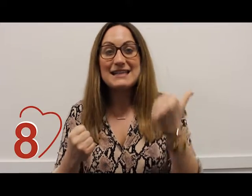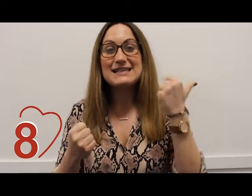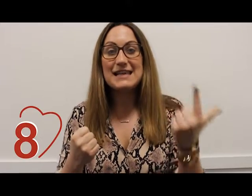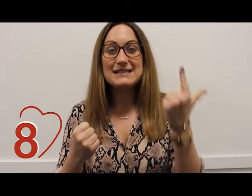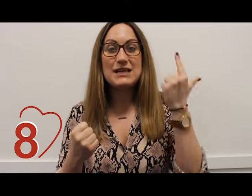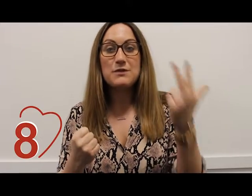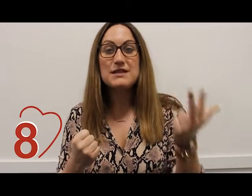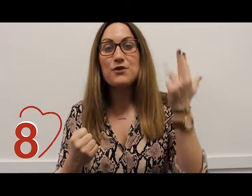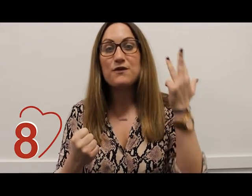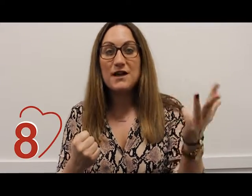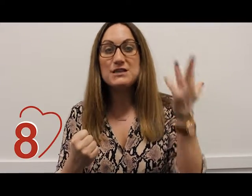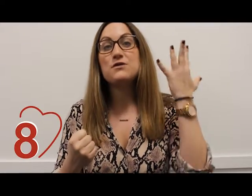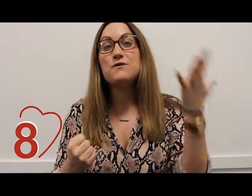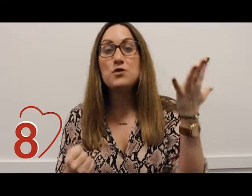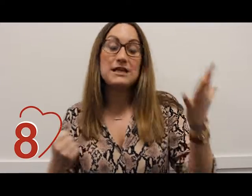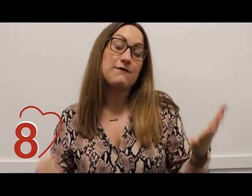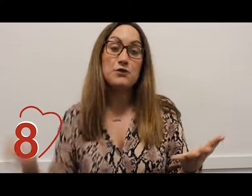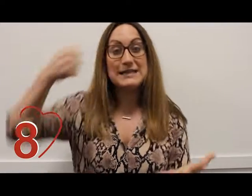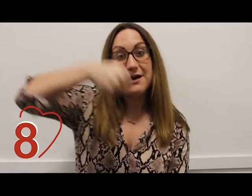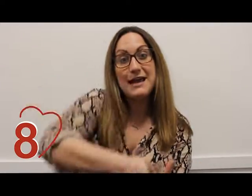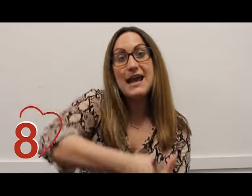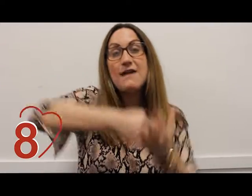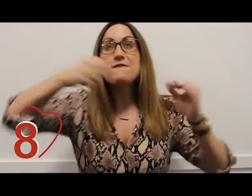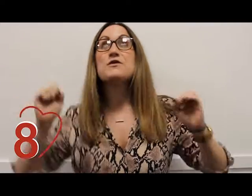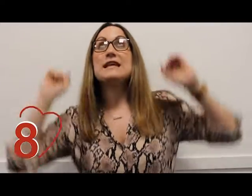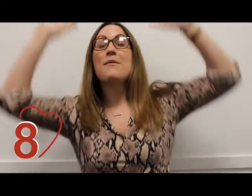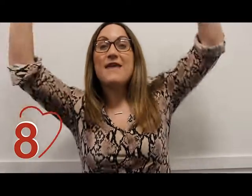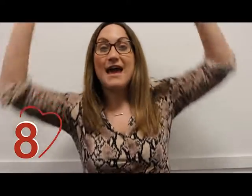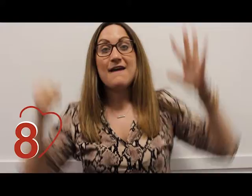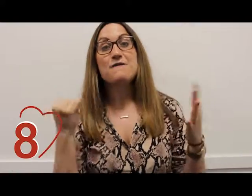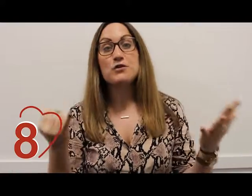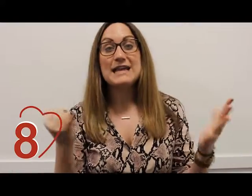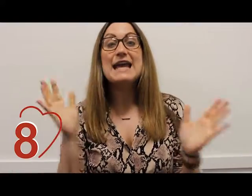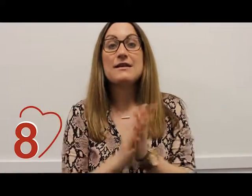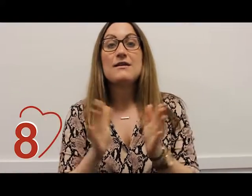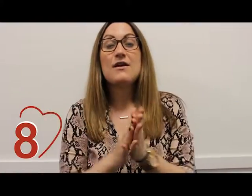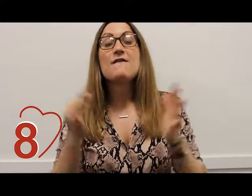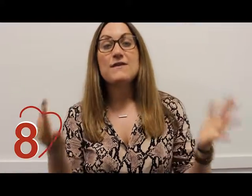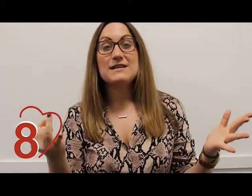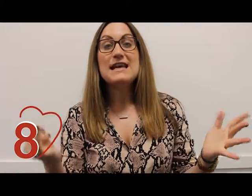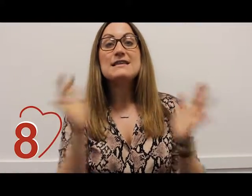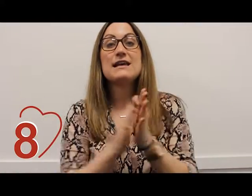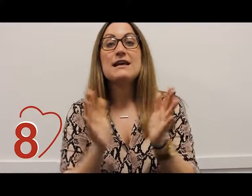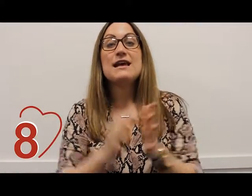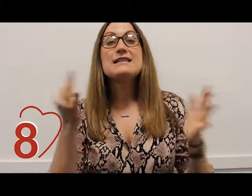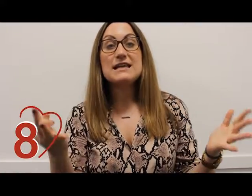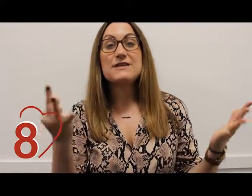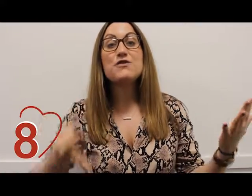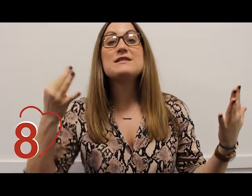16 24 32 40 40 down here 40 up there 48 58 56 56 64